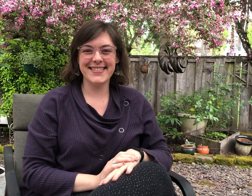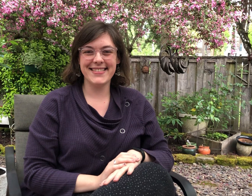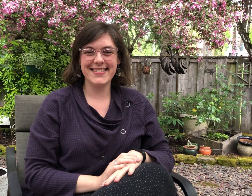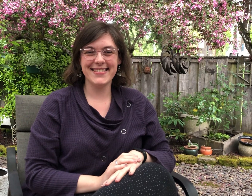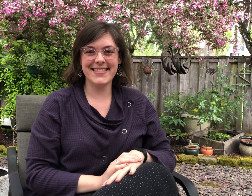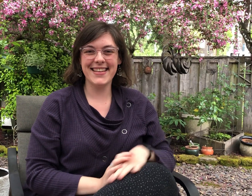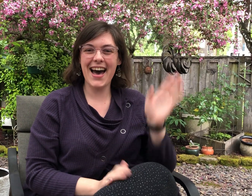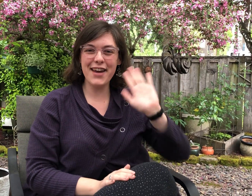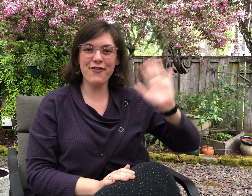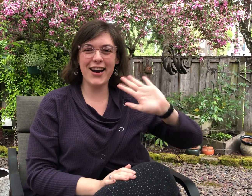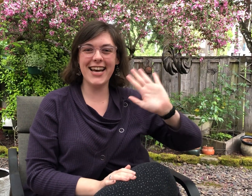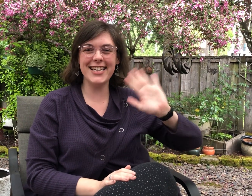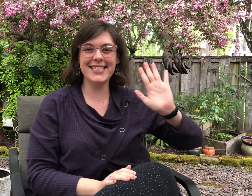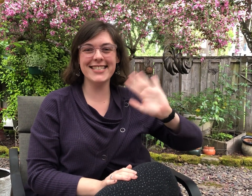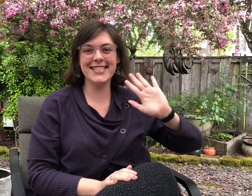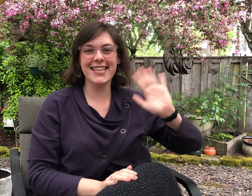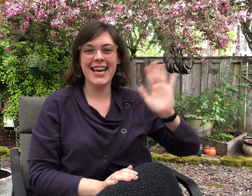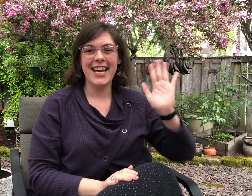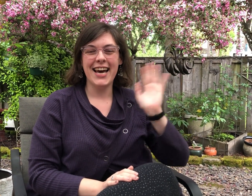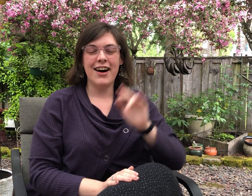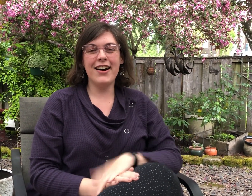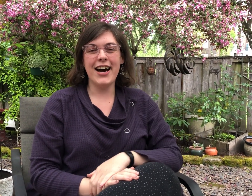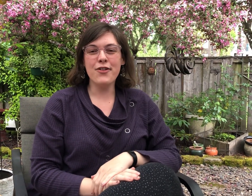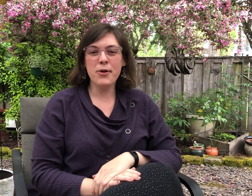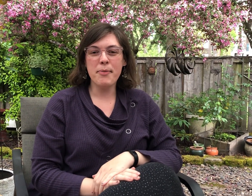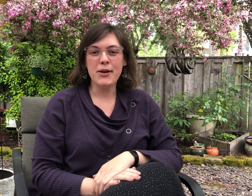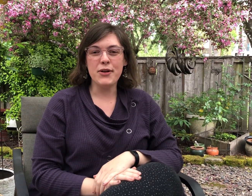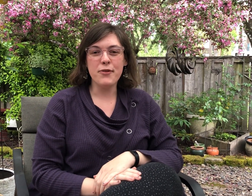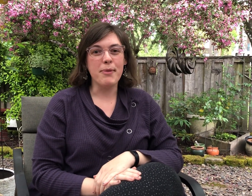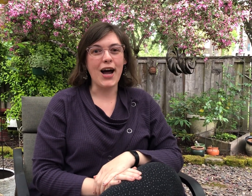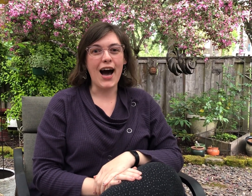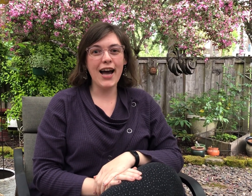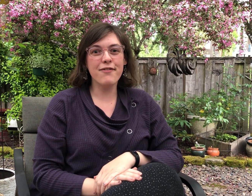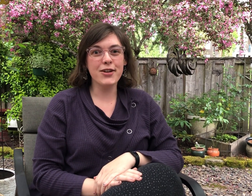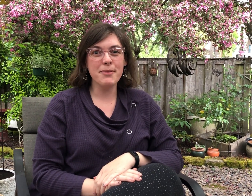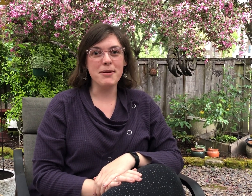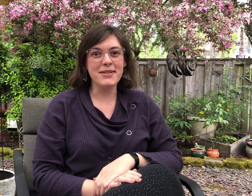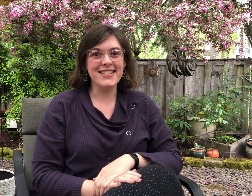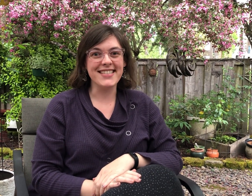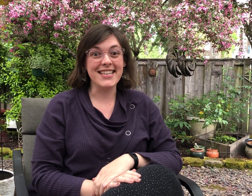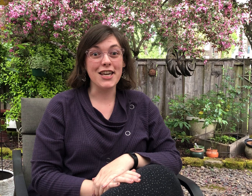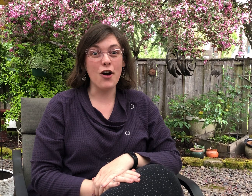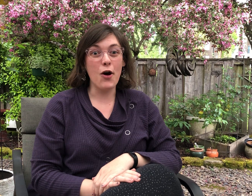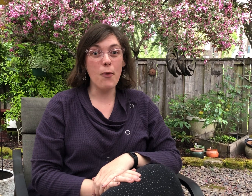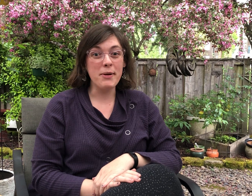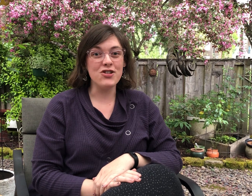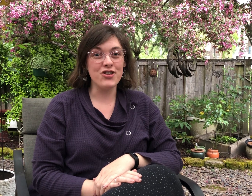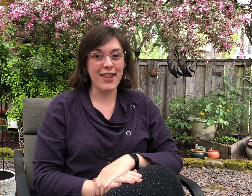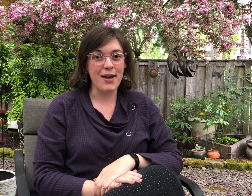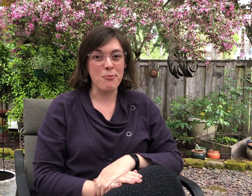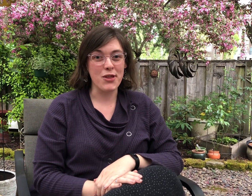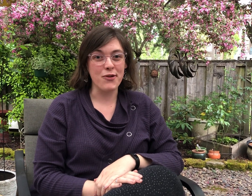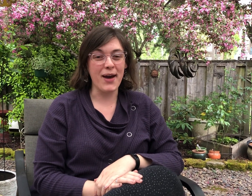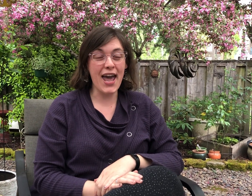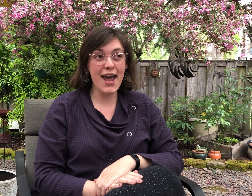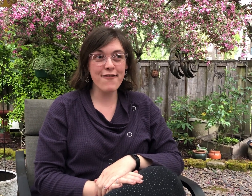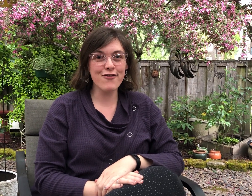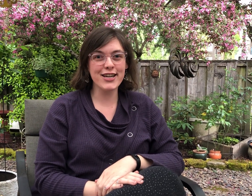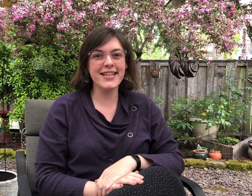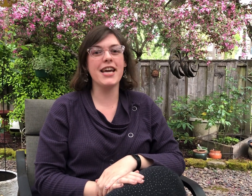Hi friends! I don't know about you but I've really been missing singing Open Shut Them with you every day